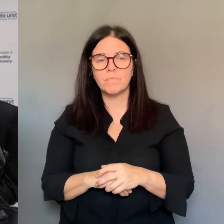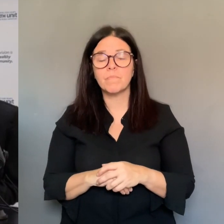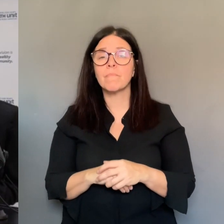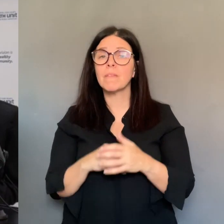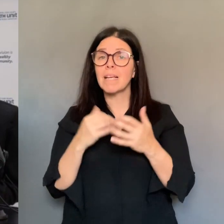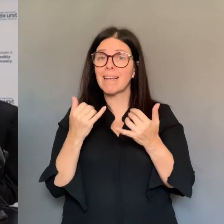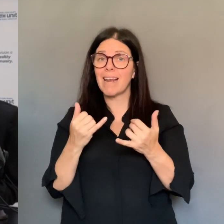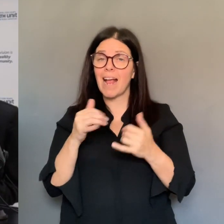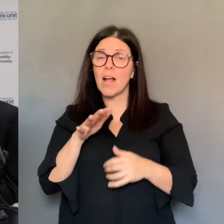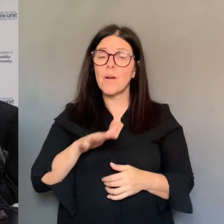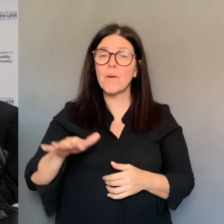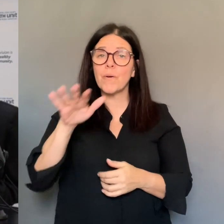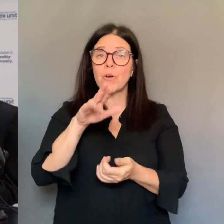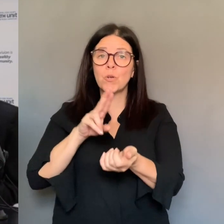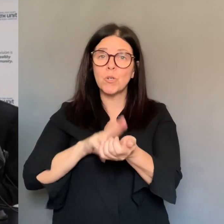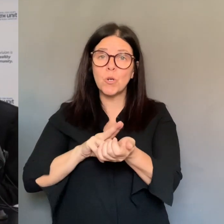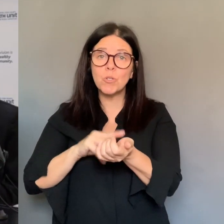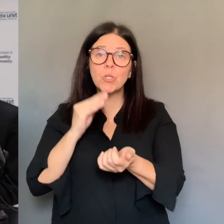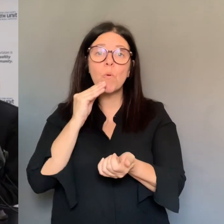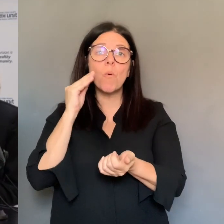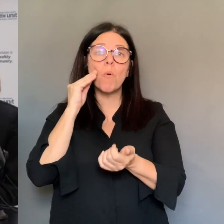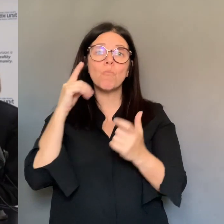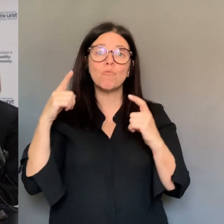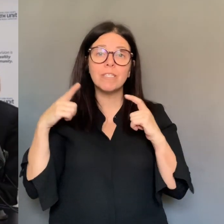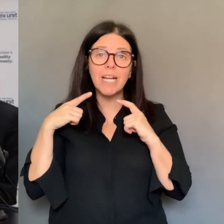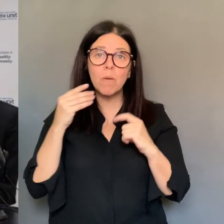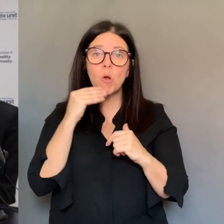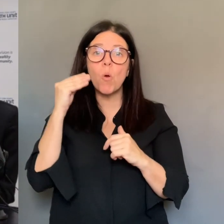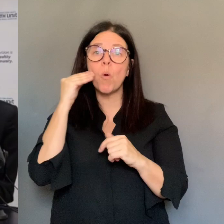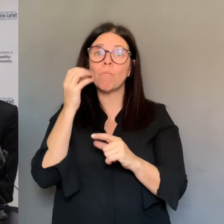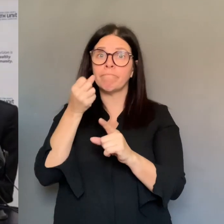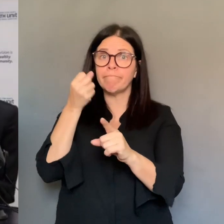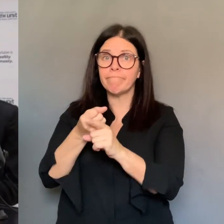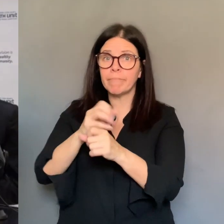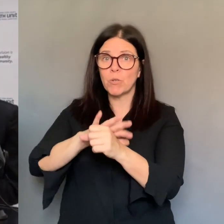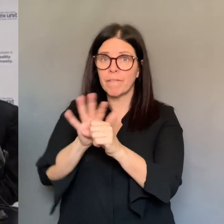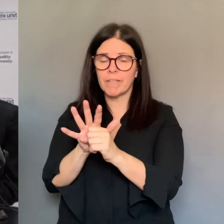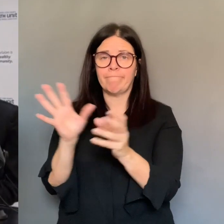58% are female and 1% are unknown at this time.